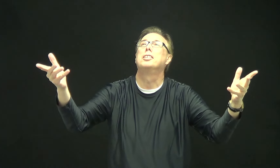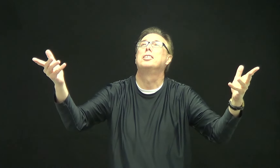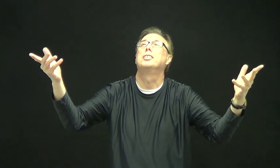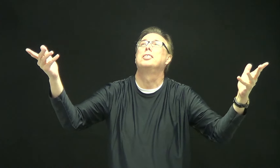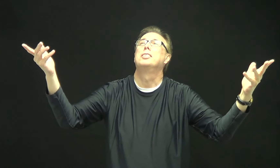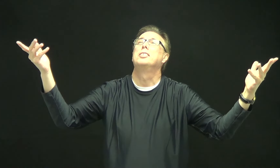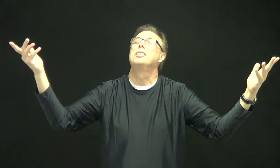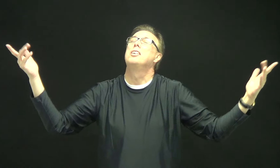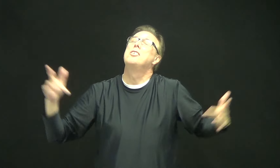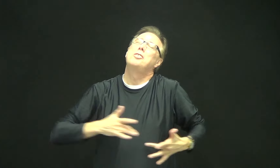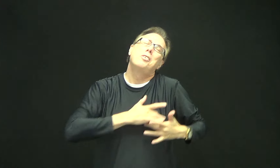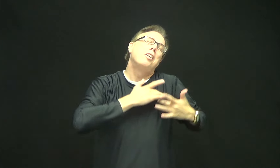Oh.